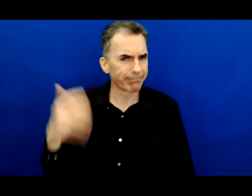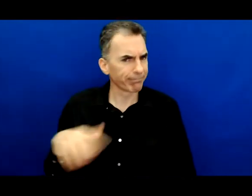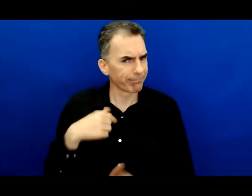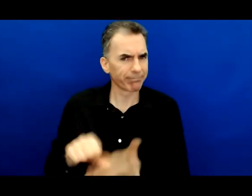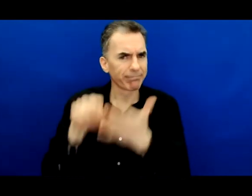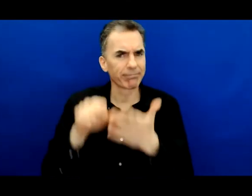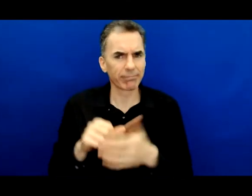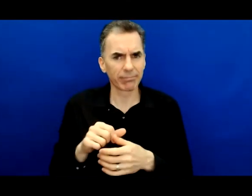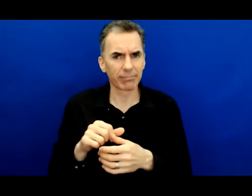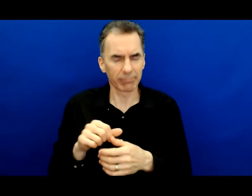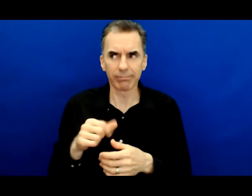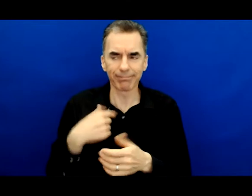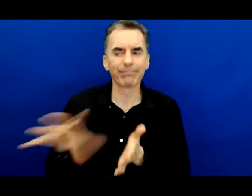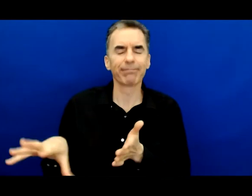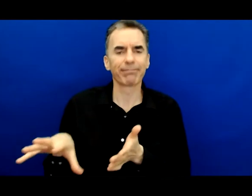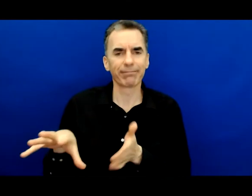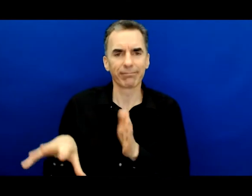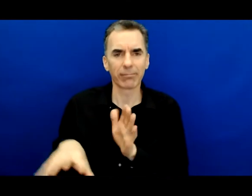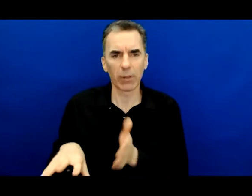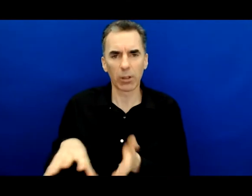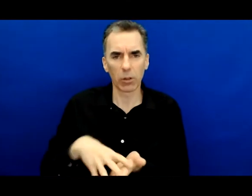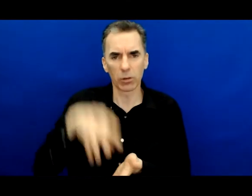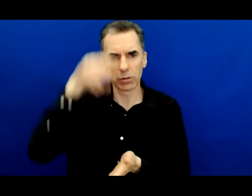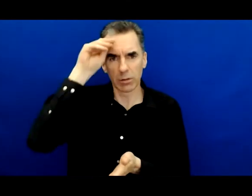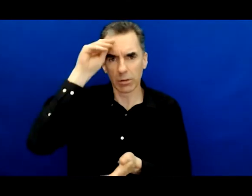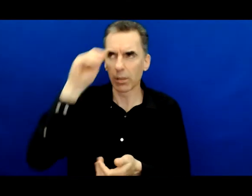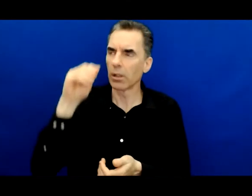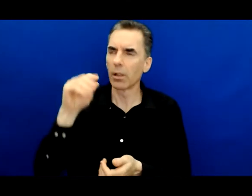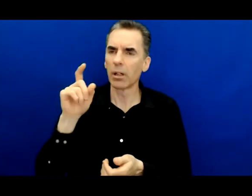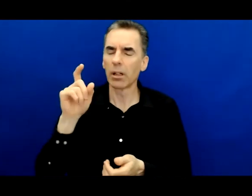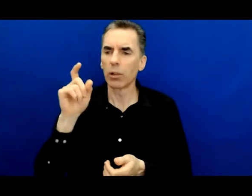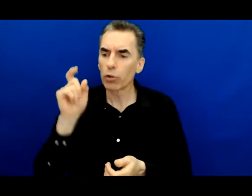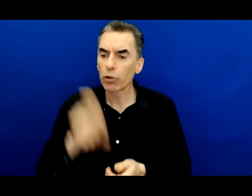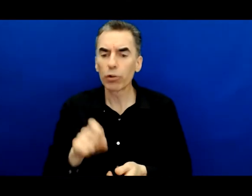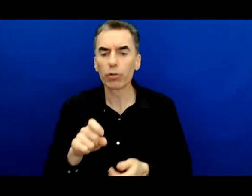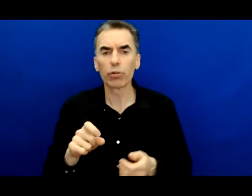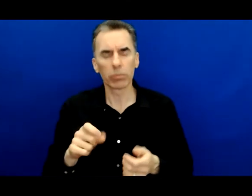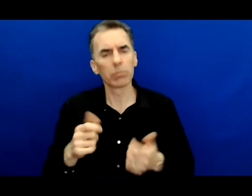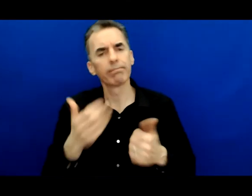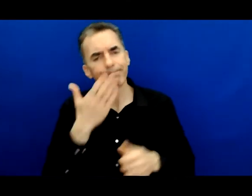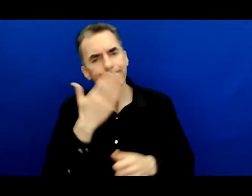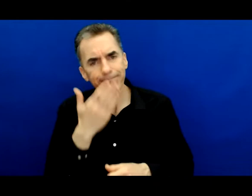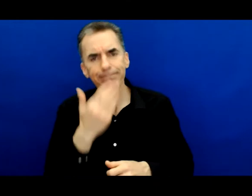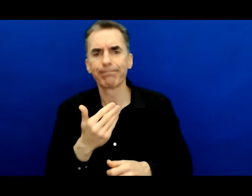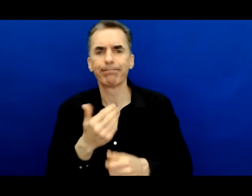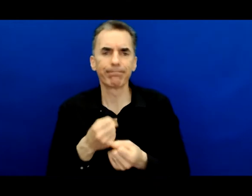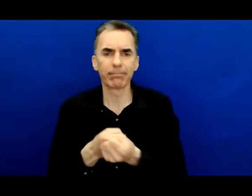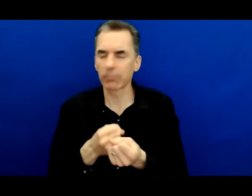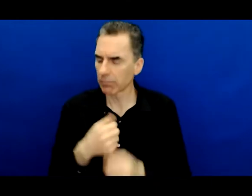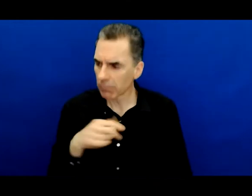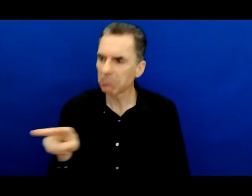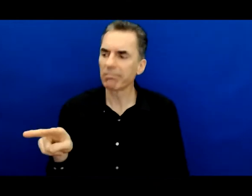Arthur taught me to err in the direction of kindness. So eventually I was moved to a permanent facility.